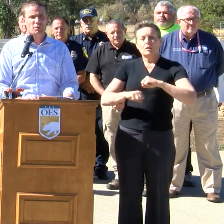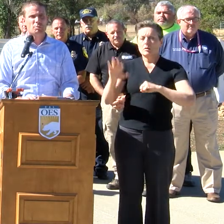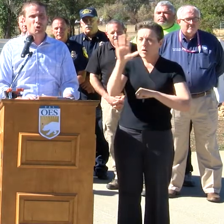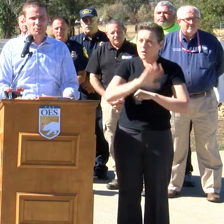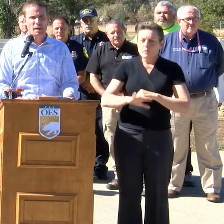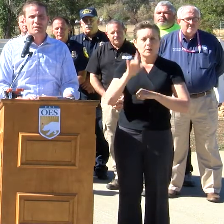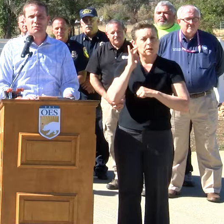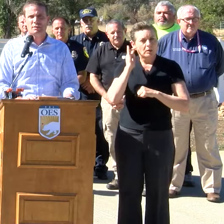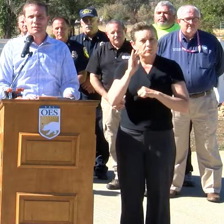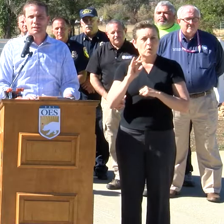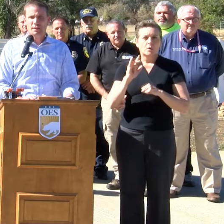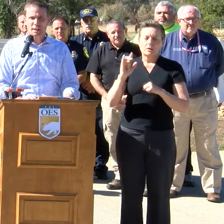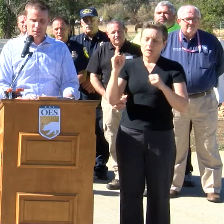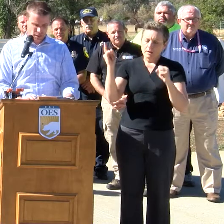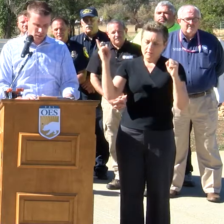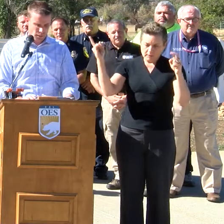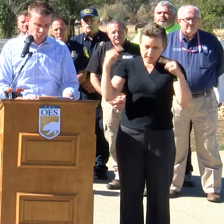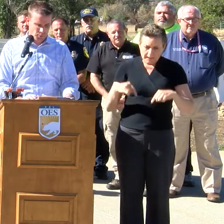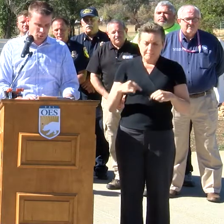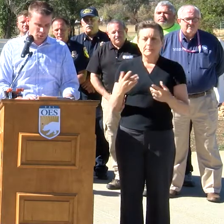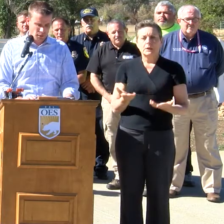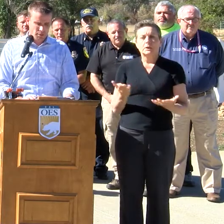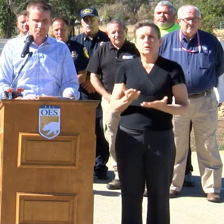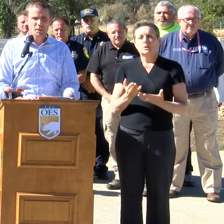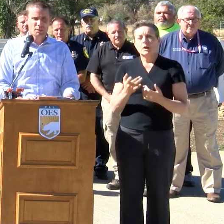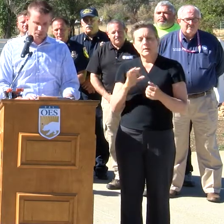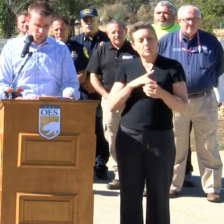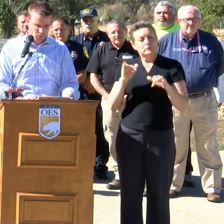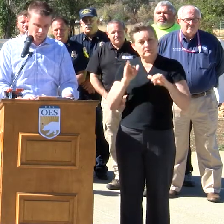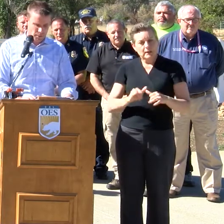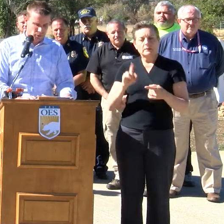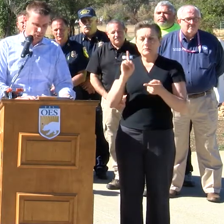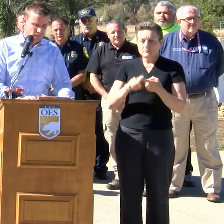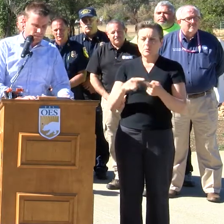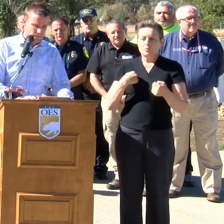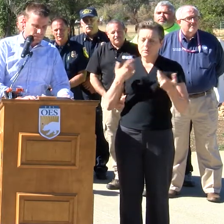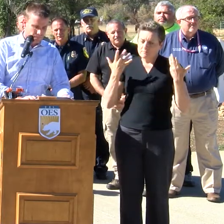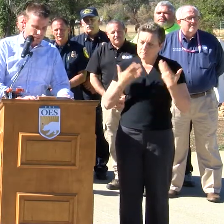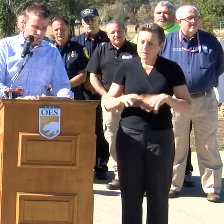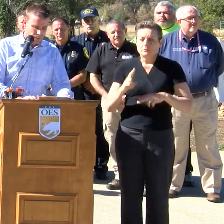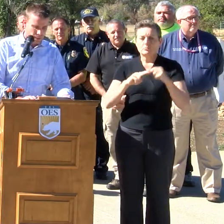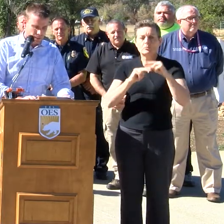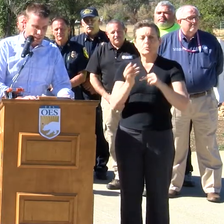California has been mobilized, and they are here in perpetuity until we rebuild.